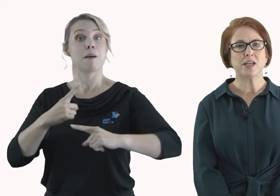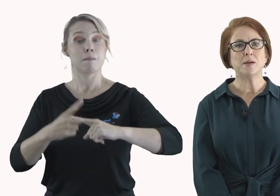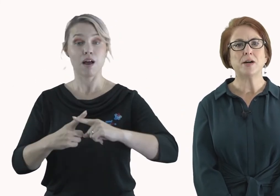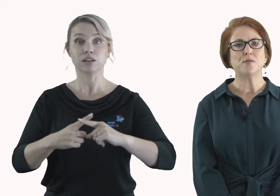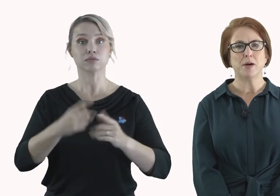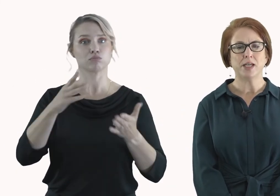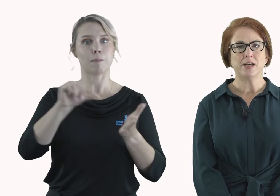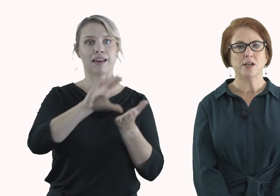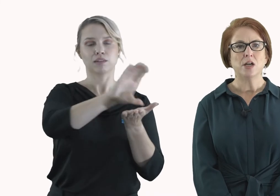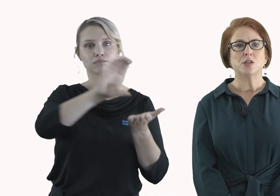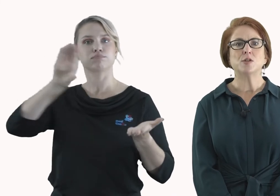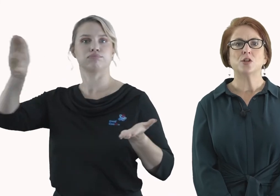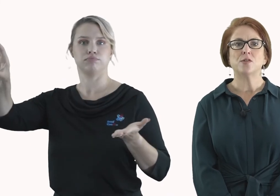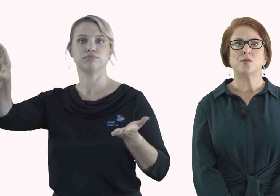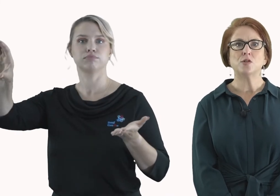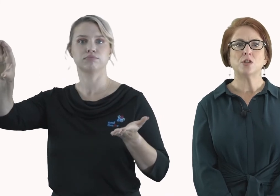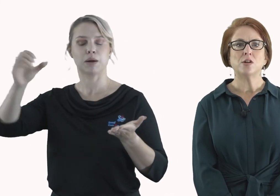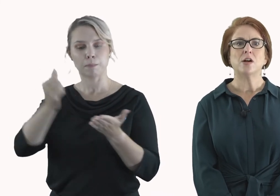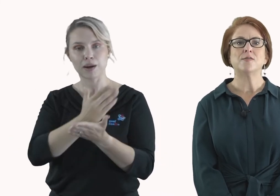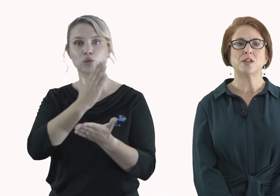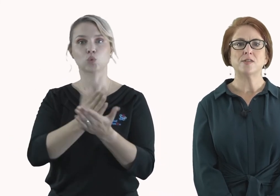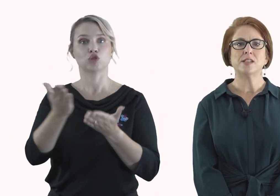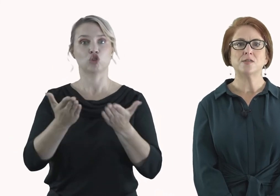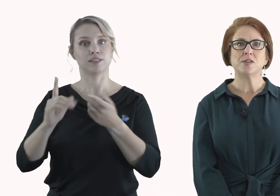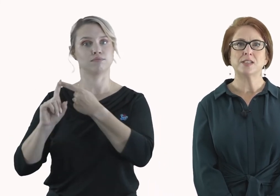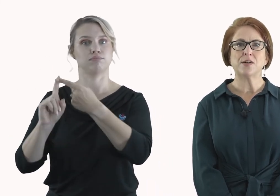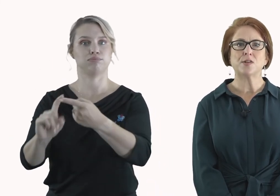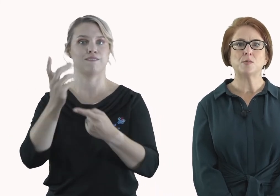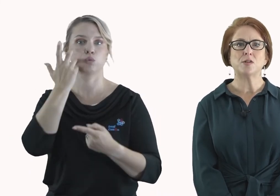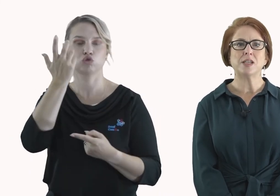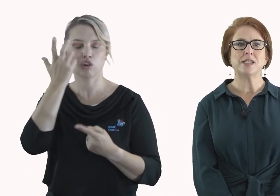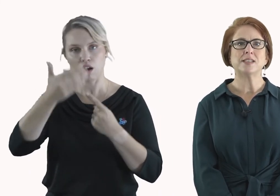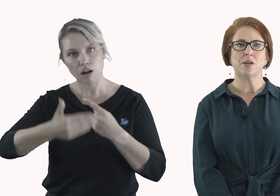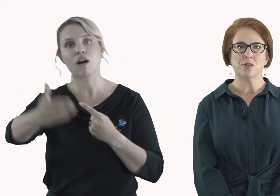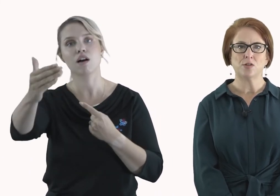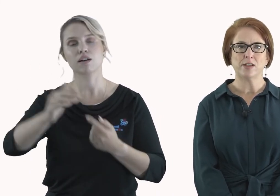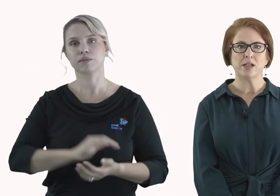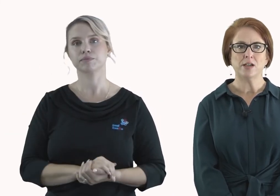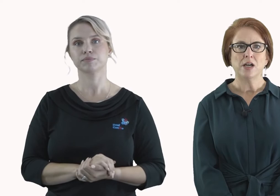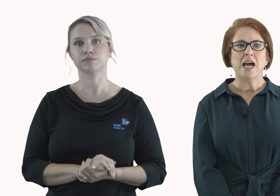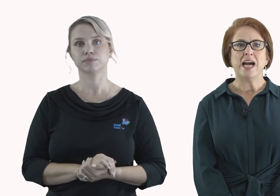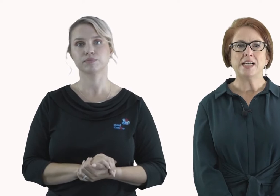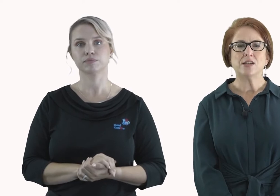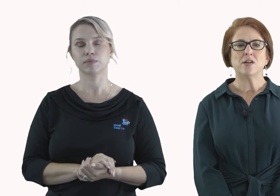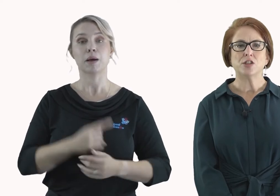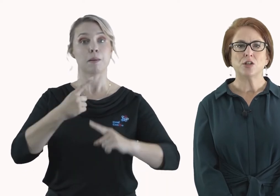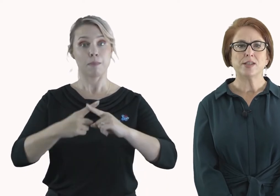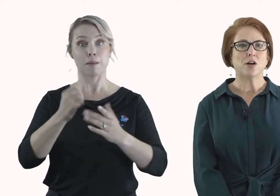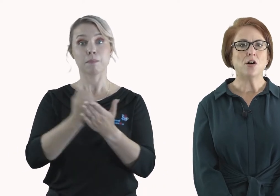amount of money to ensure the future of services for the Deaf community in South Australia and are ensuring that all